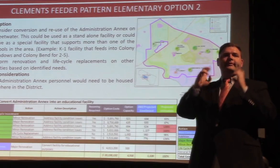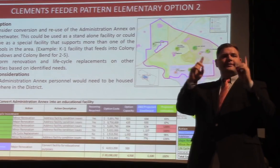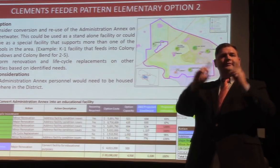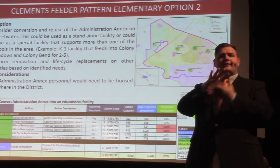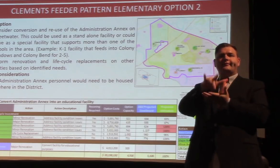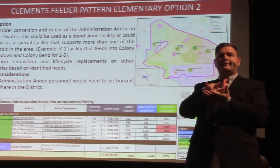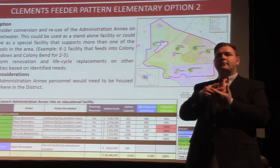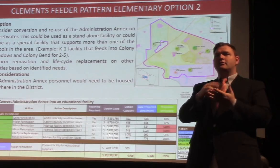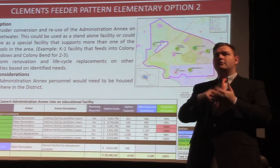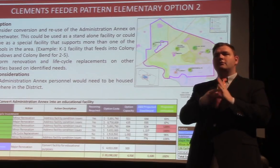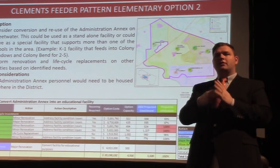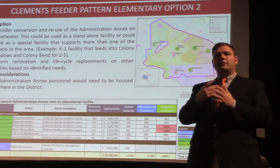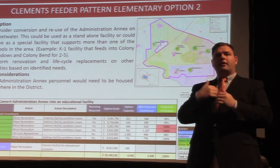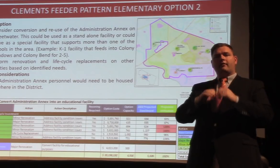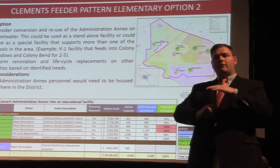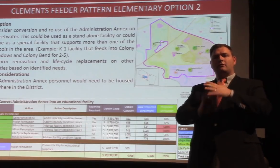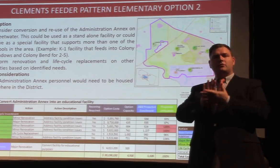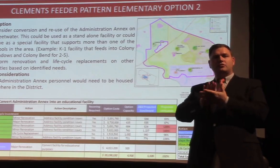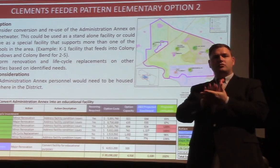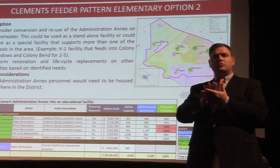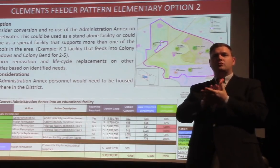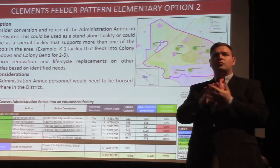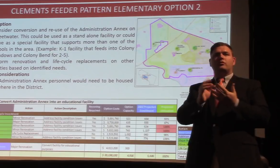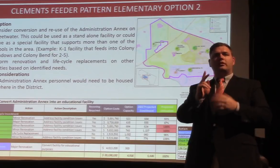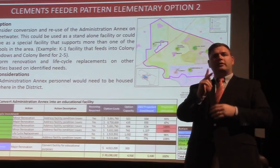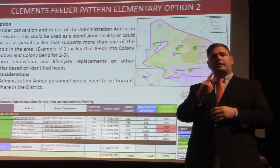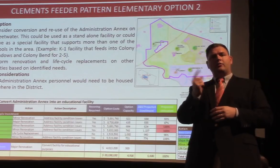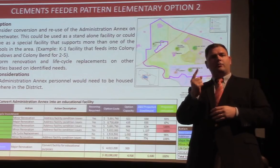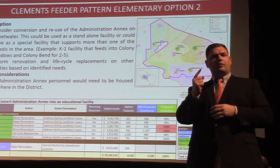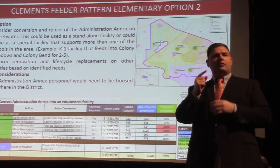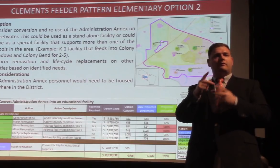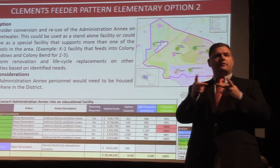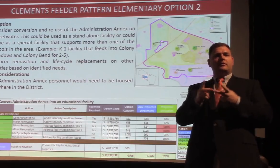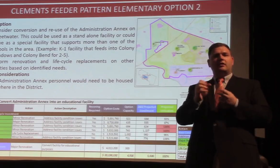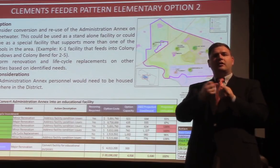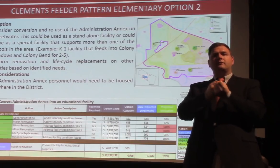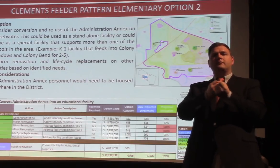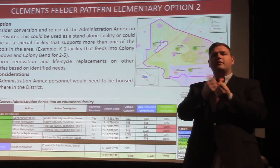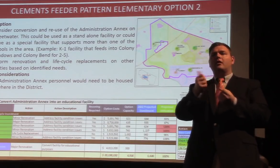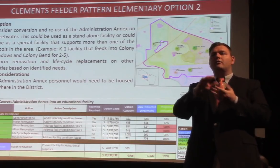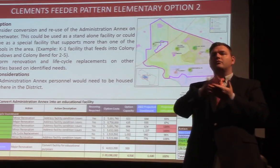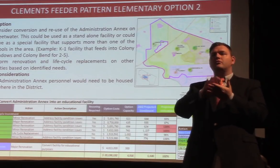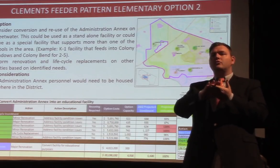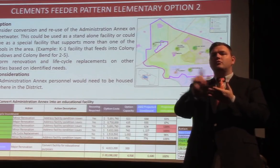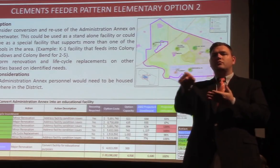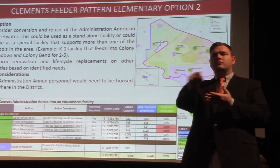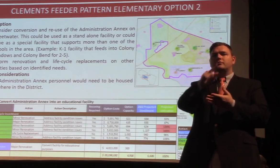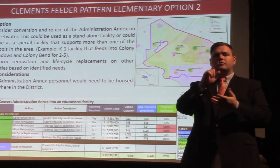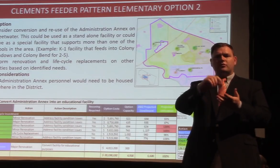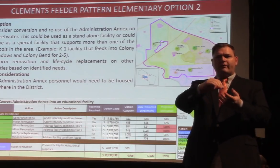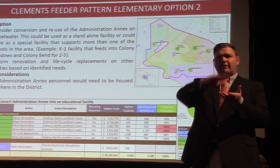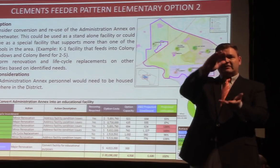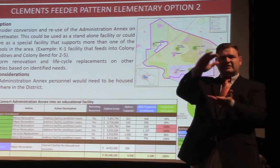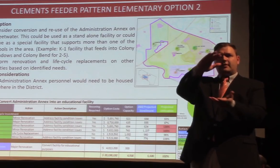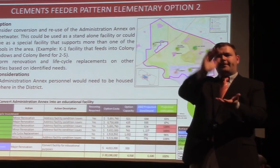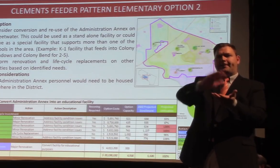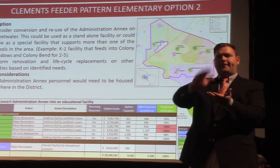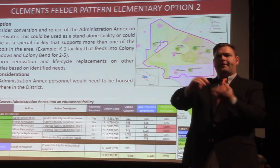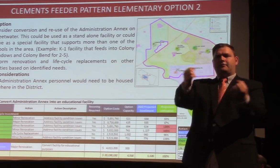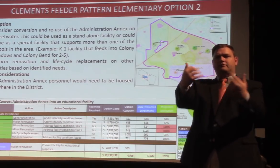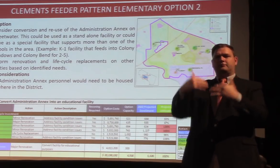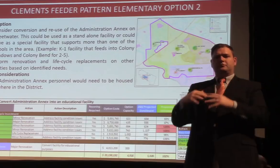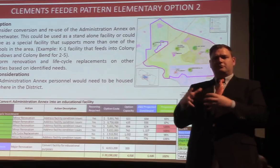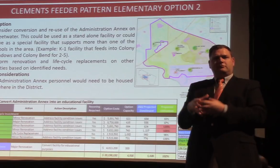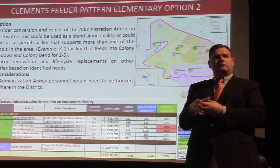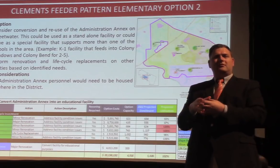school, maybe we could look at it being a K-1 facility that supports some of the adjacent schools to reduce that overall utilization. But this is just an